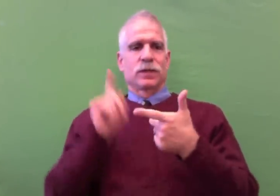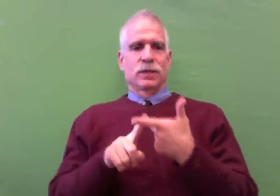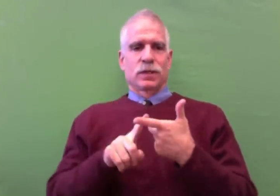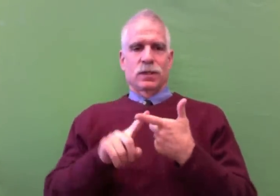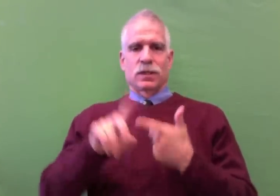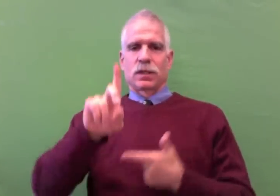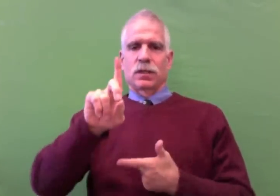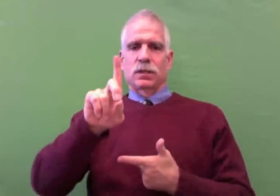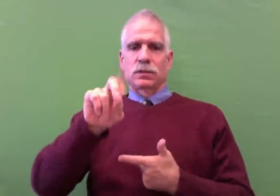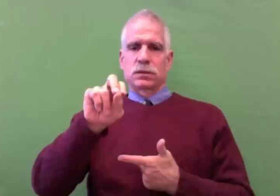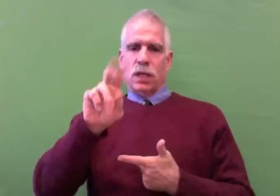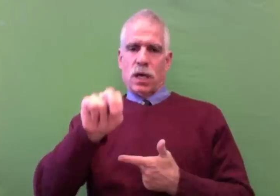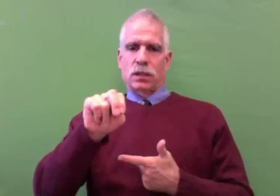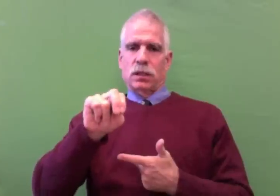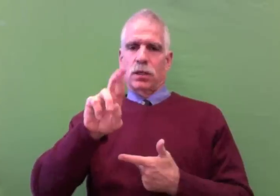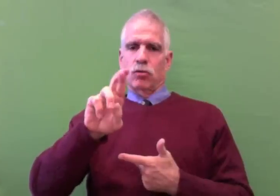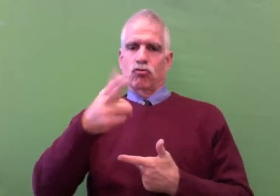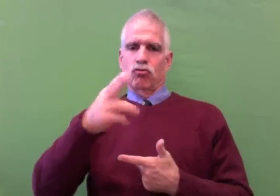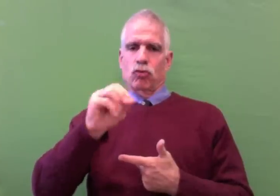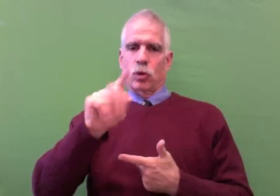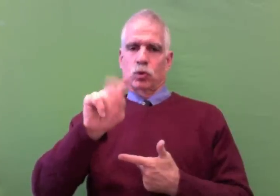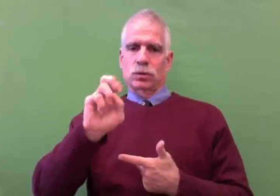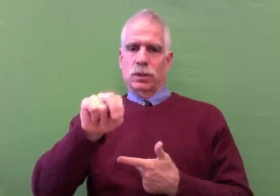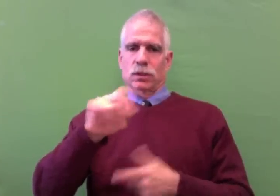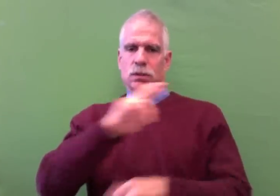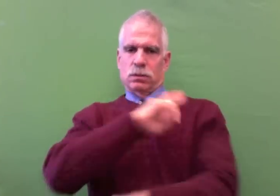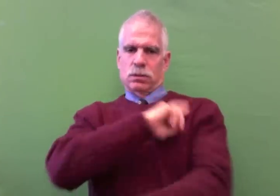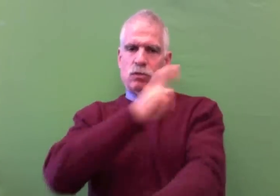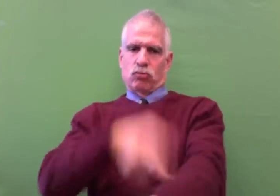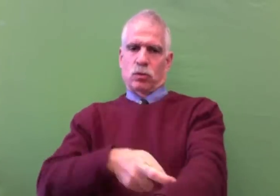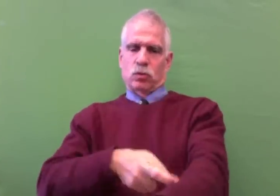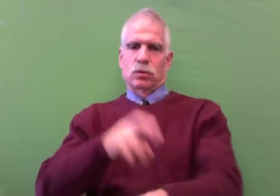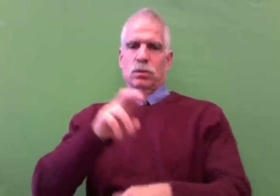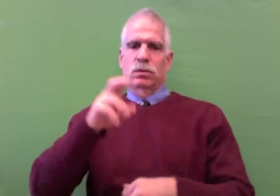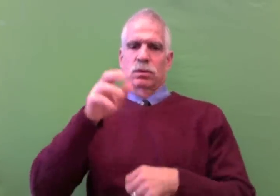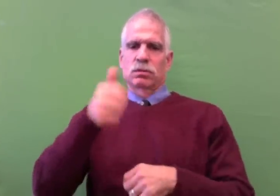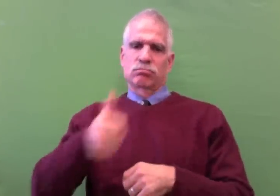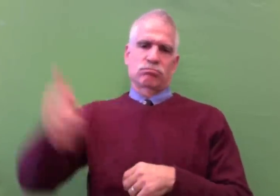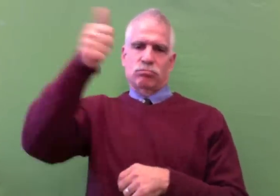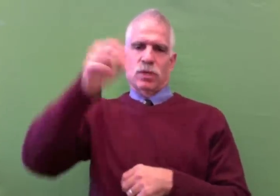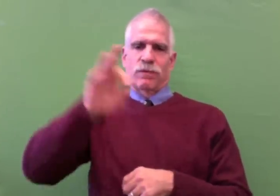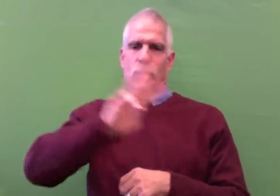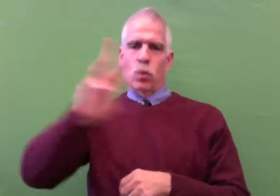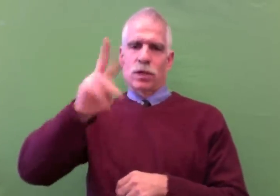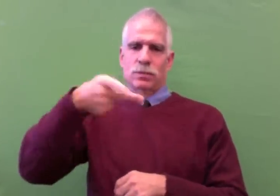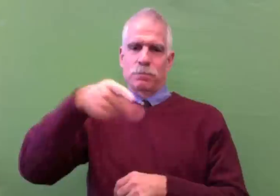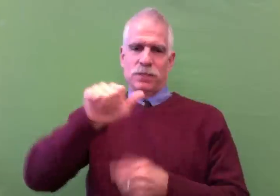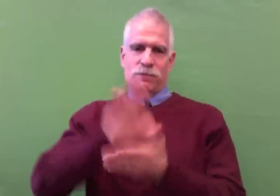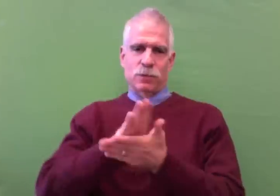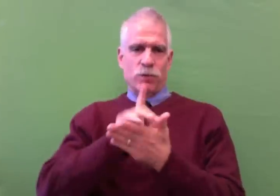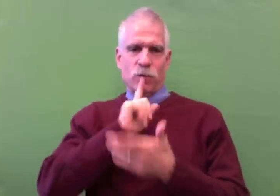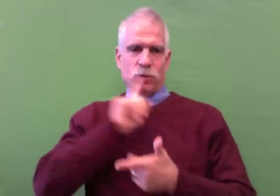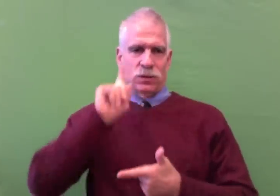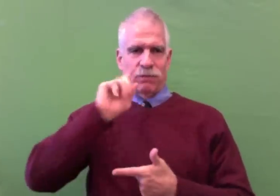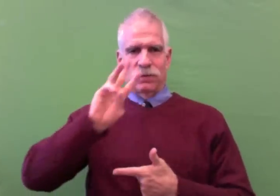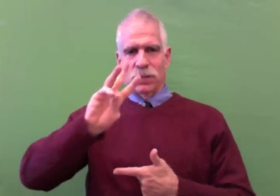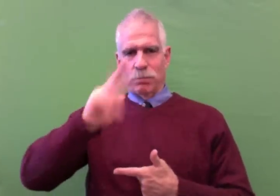from the Texas School for the Deaf. Dawn Roten, who is from Western